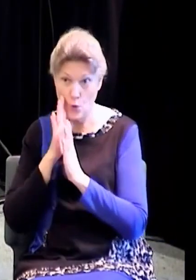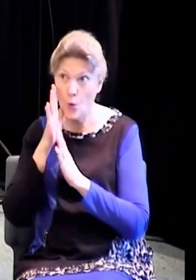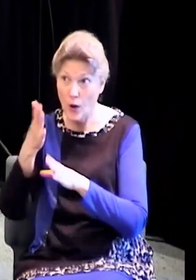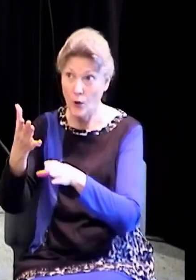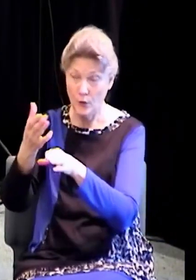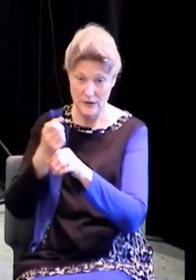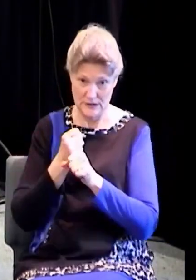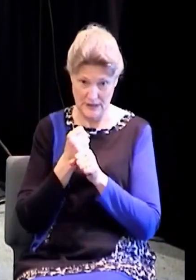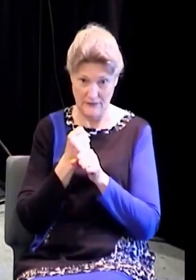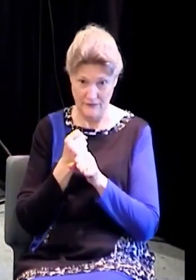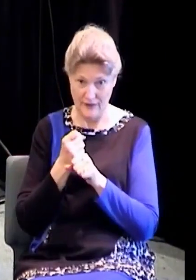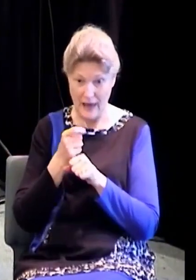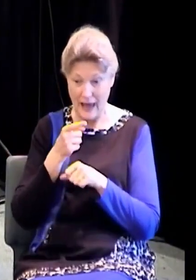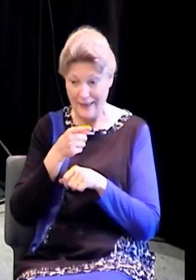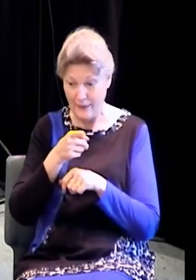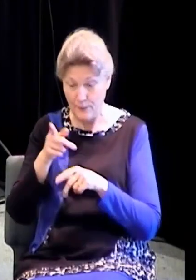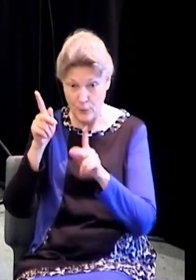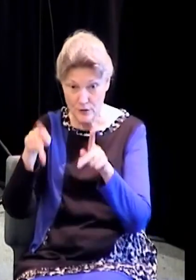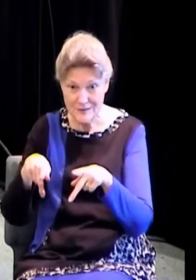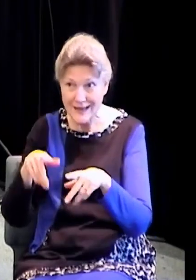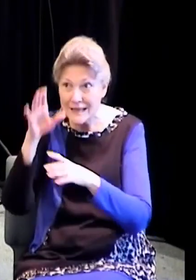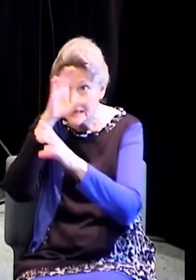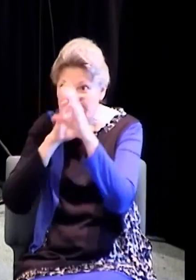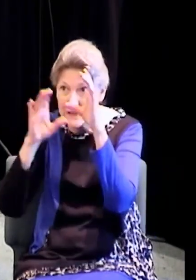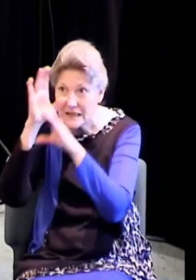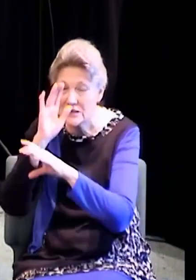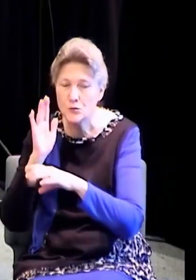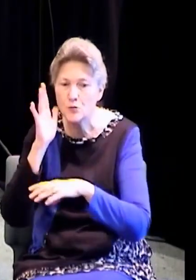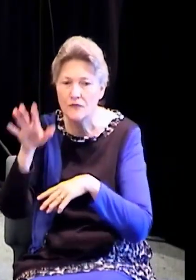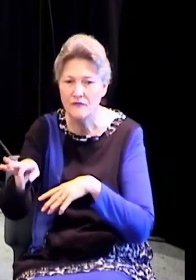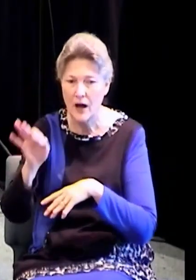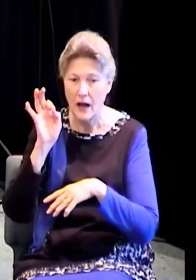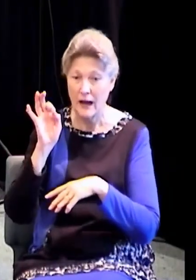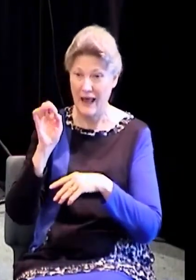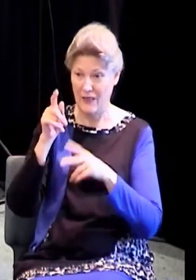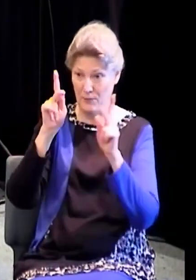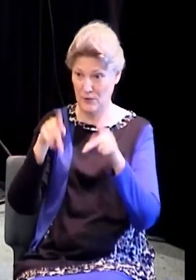And he that seeketh, findeth. And to him that knocketh, it shall be opened.